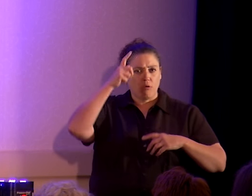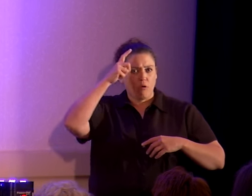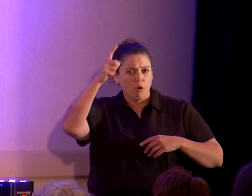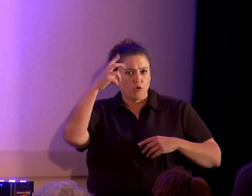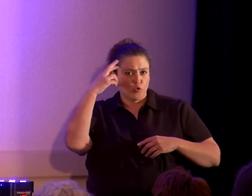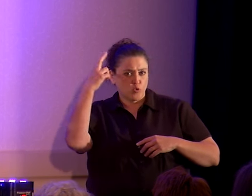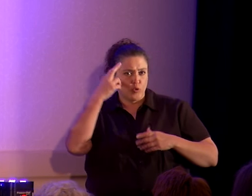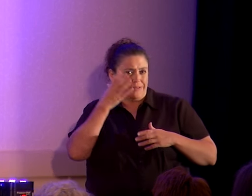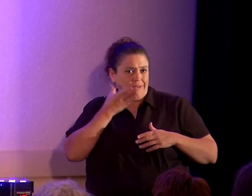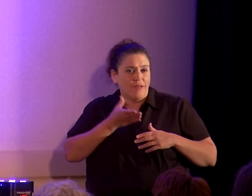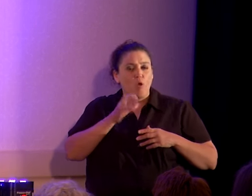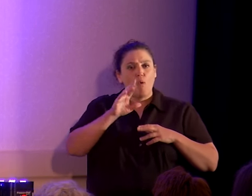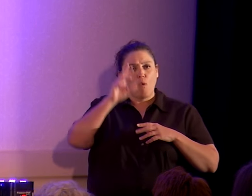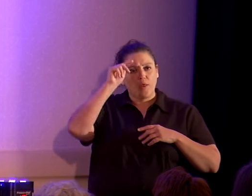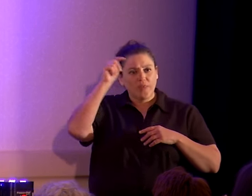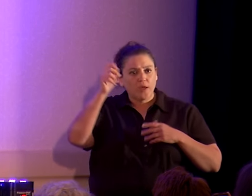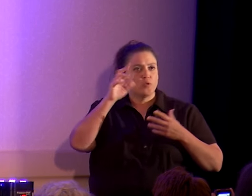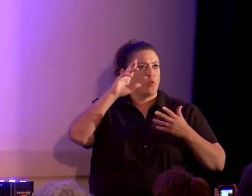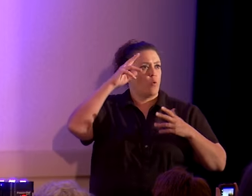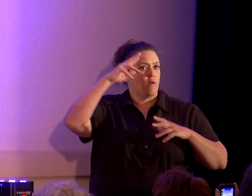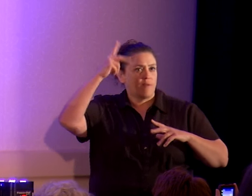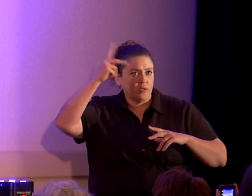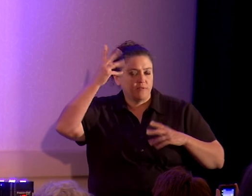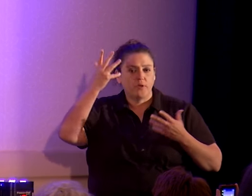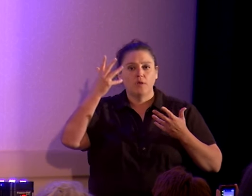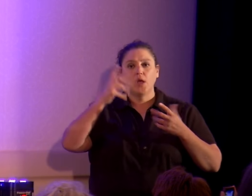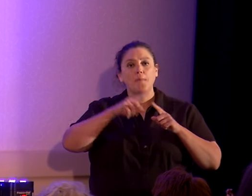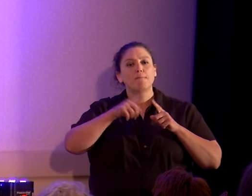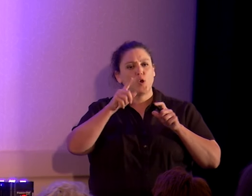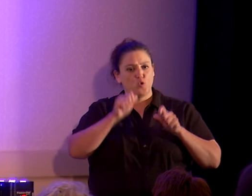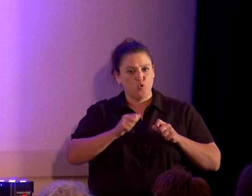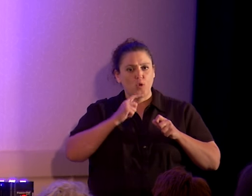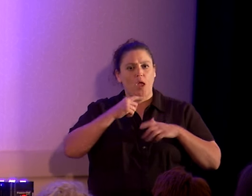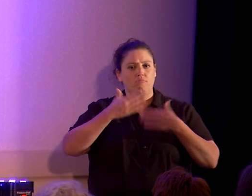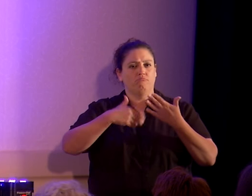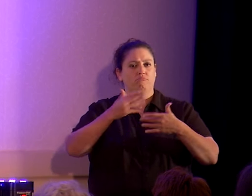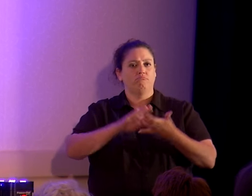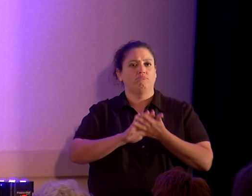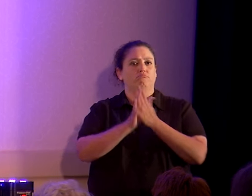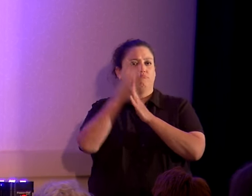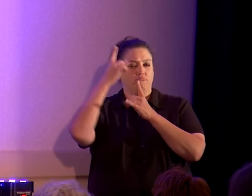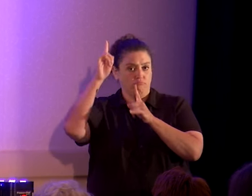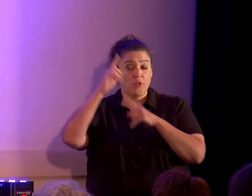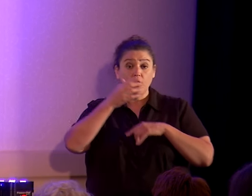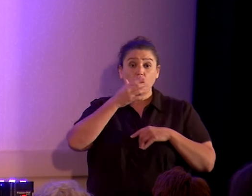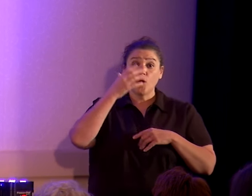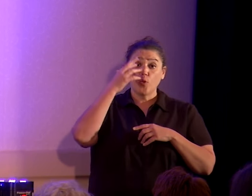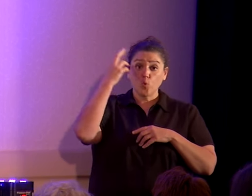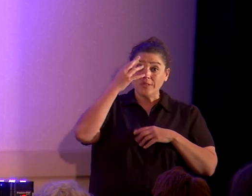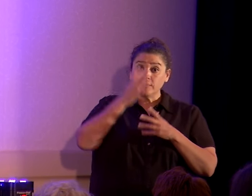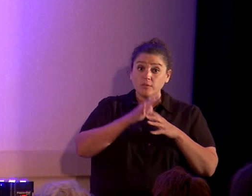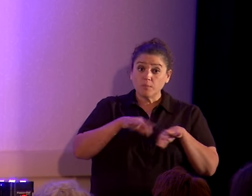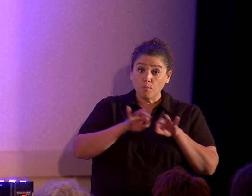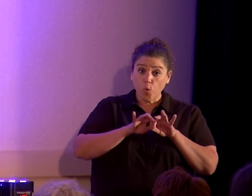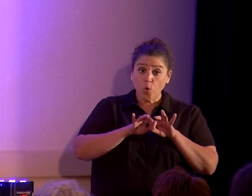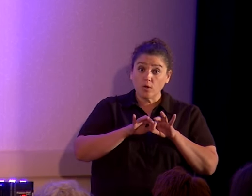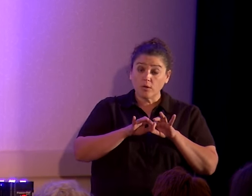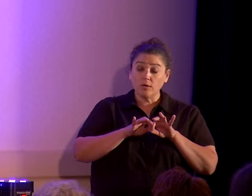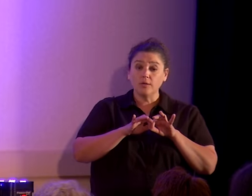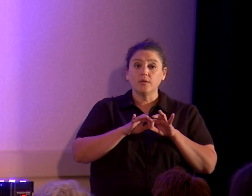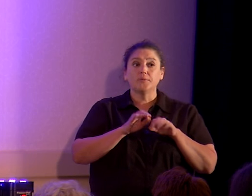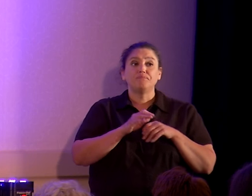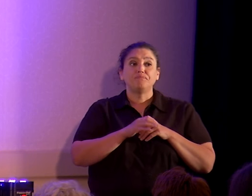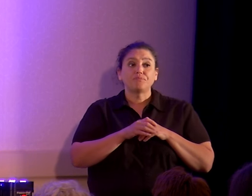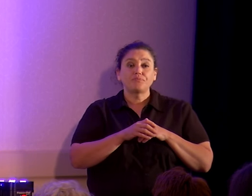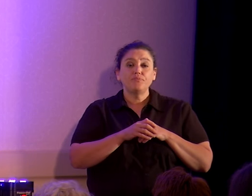reasoning or theology or philosophy. But you can get there. And the reason it's important, if you're doing a